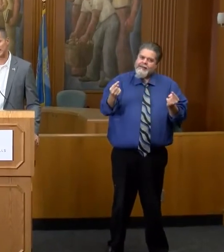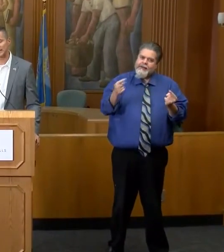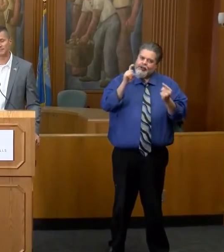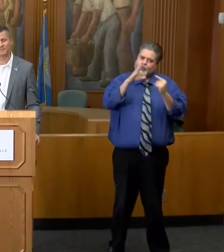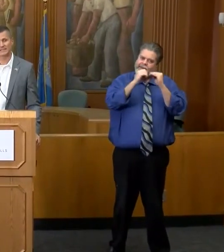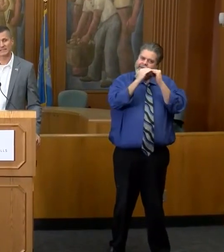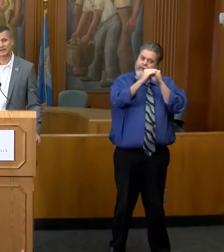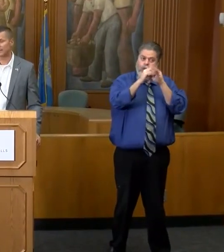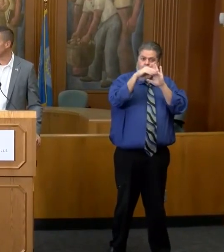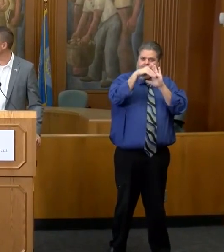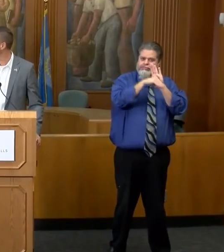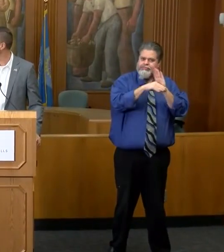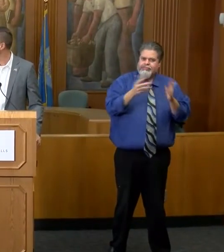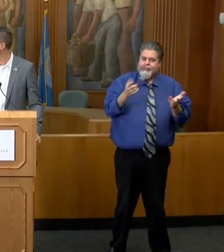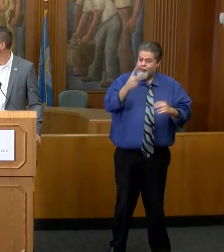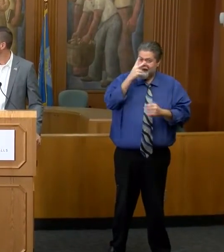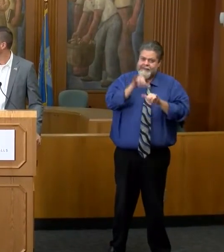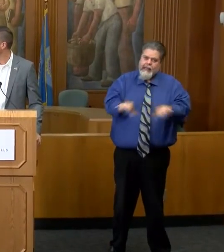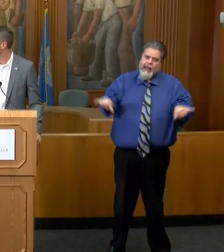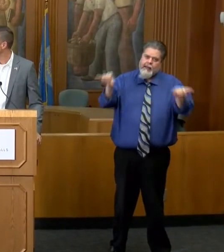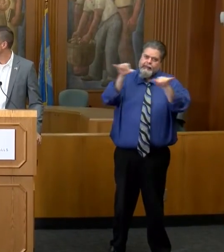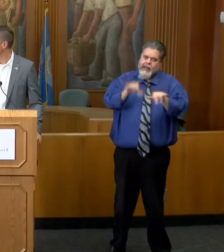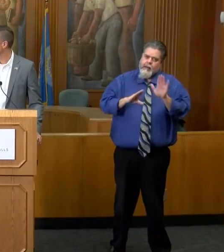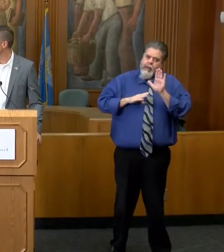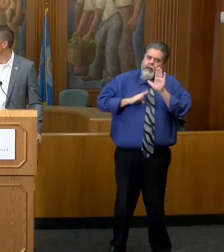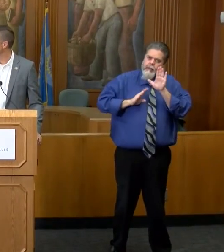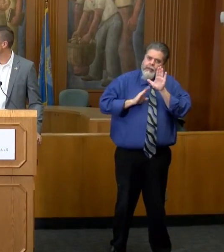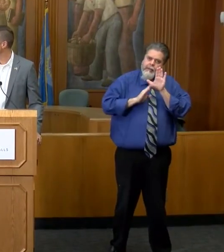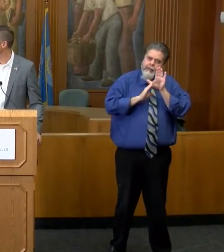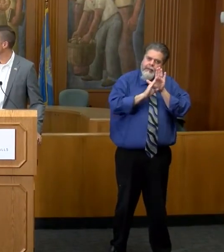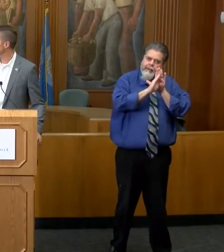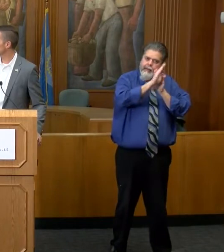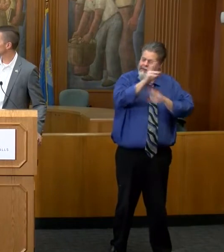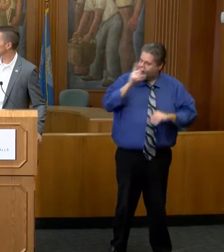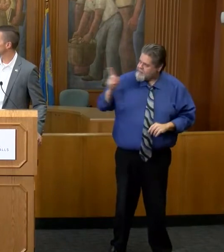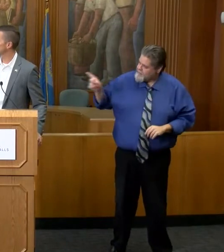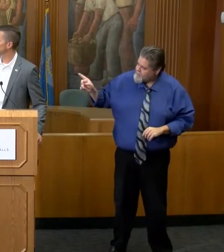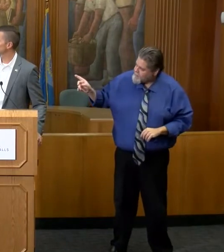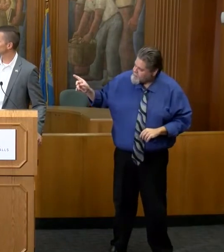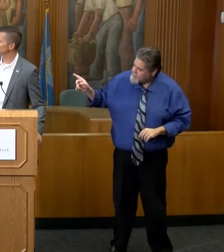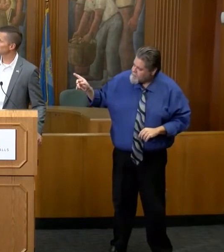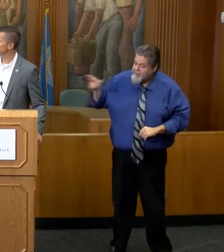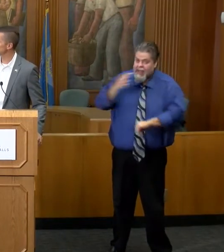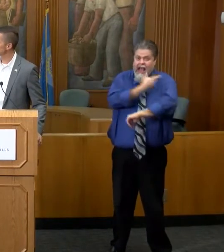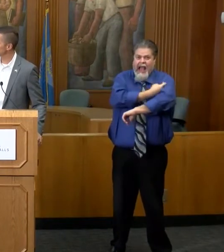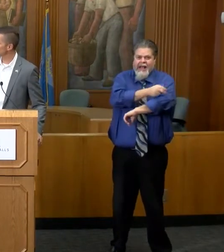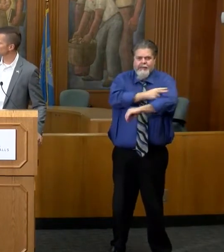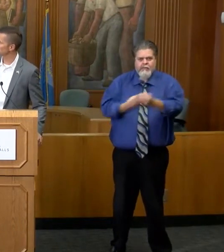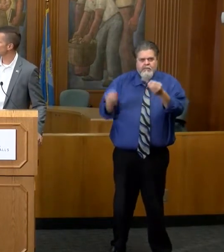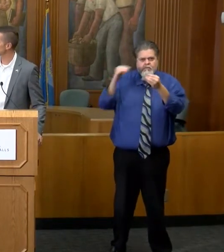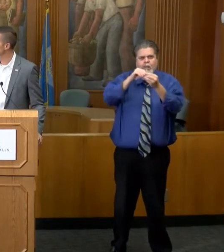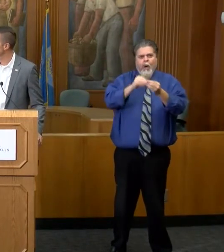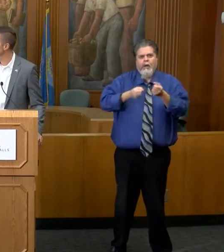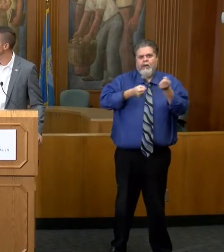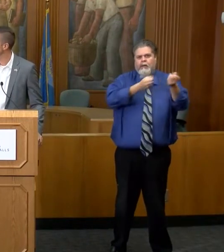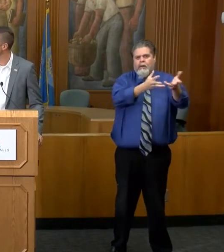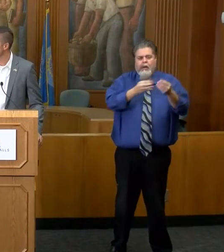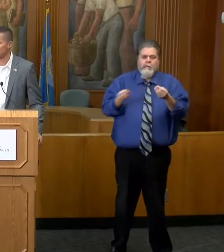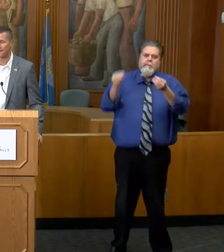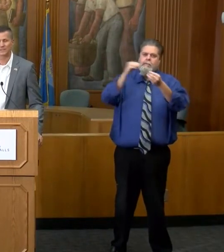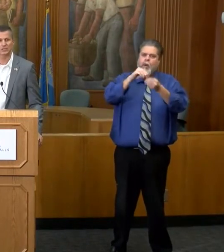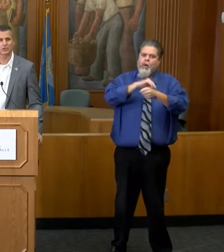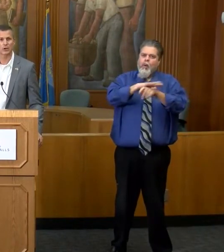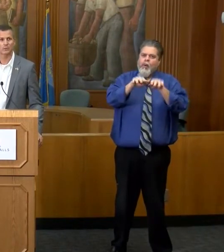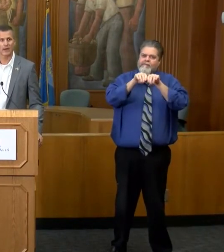You've all seen it. You see it every day. We're getting a lot of attention over our increased hospitalizations, our increase in active cases.